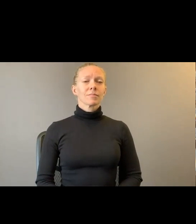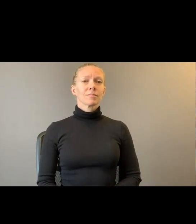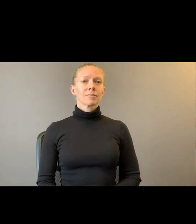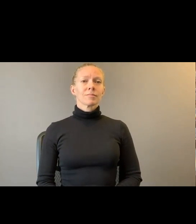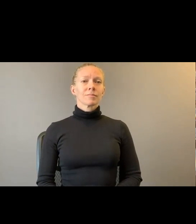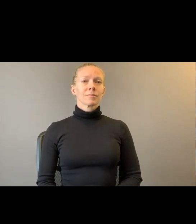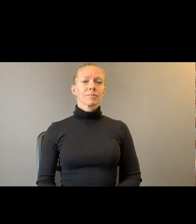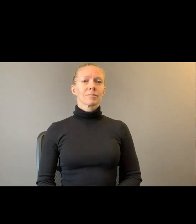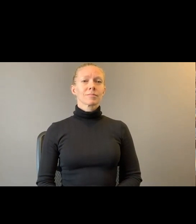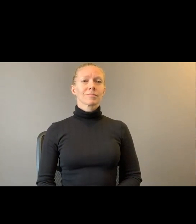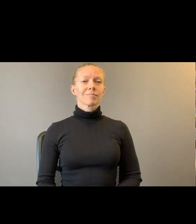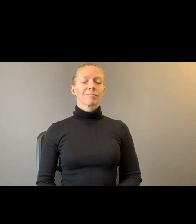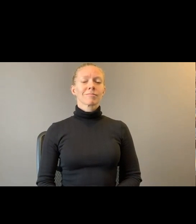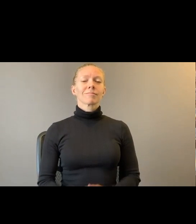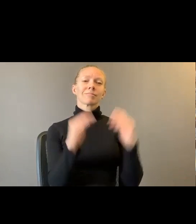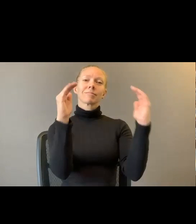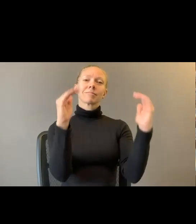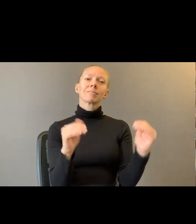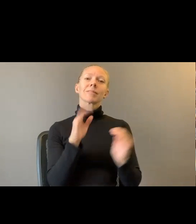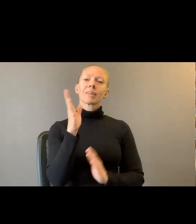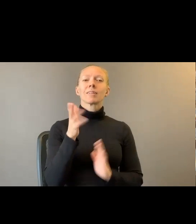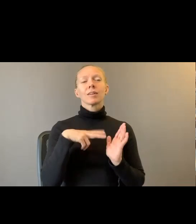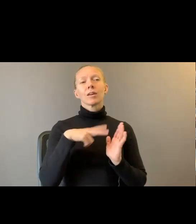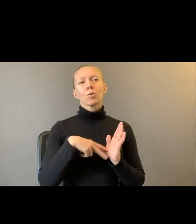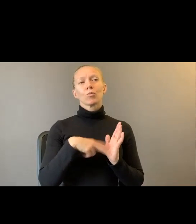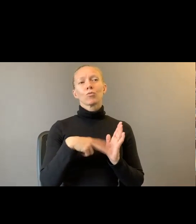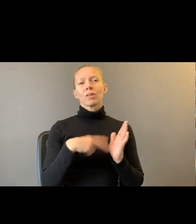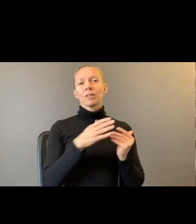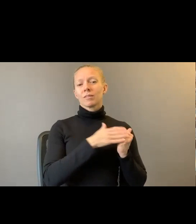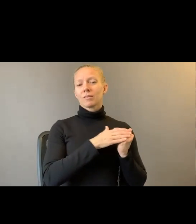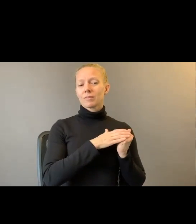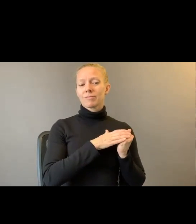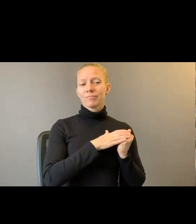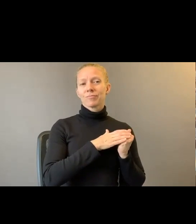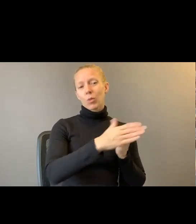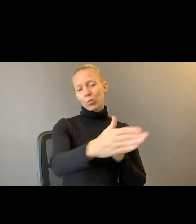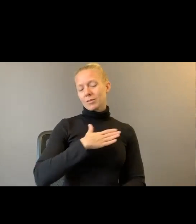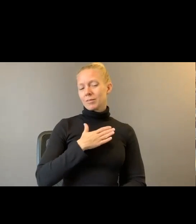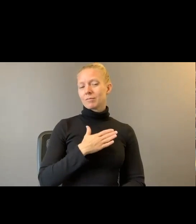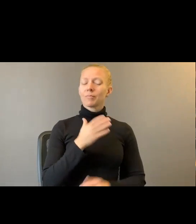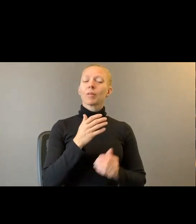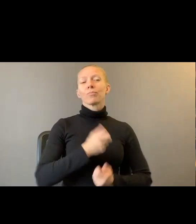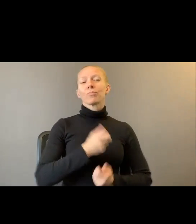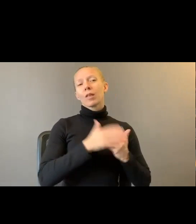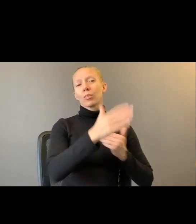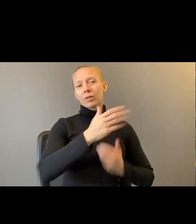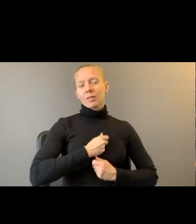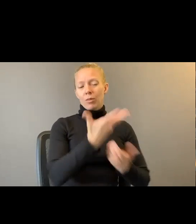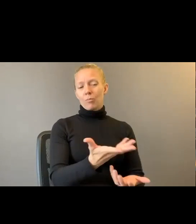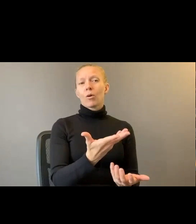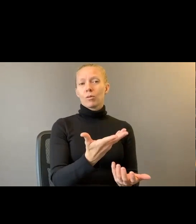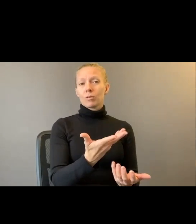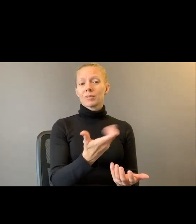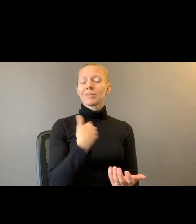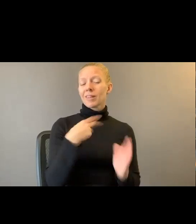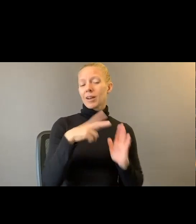And then I'm going to read. The rest of the poems. By me. From Salt Body Shimmer.